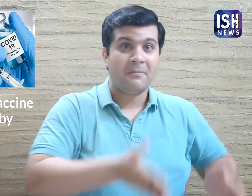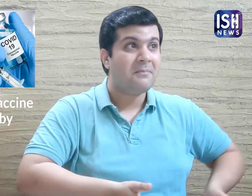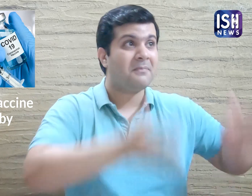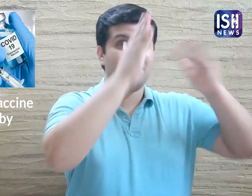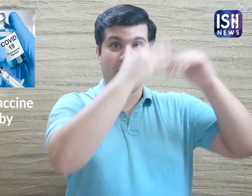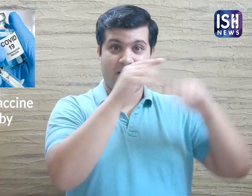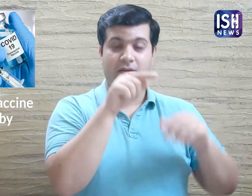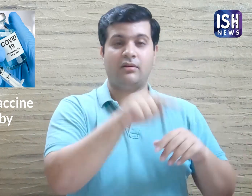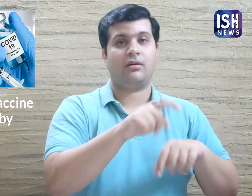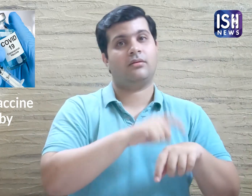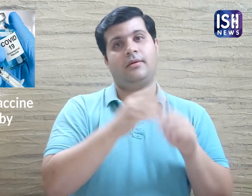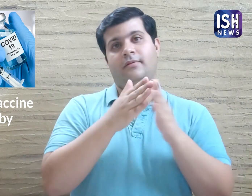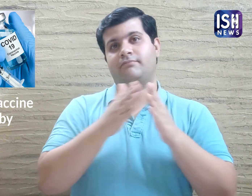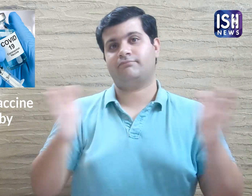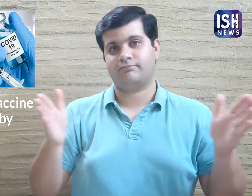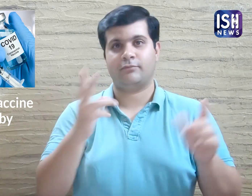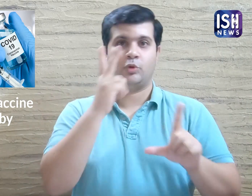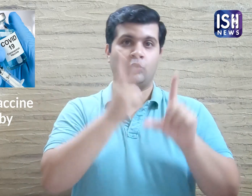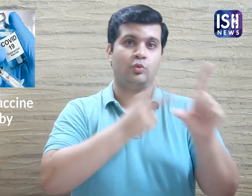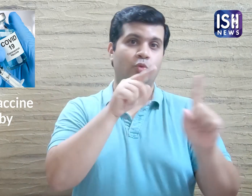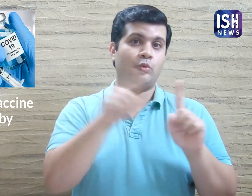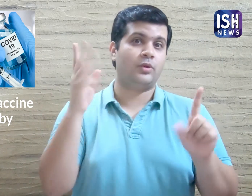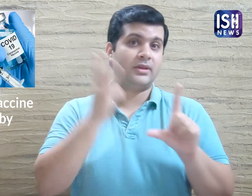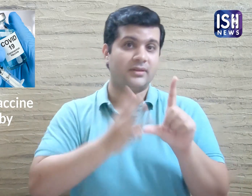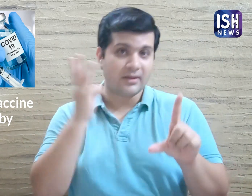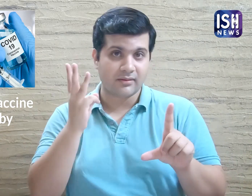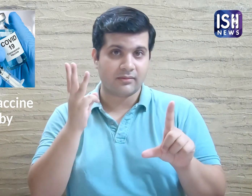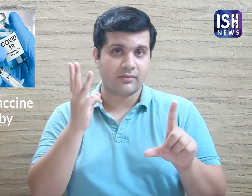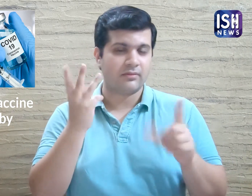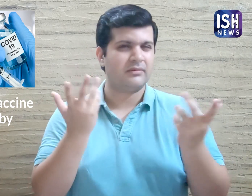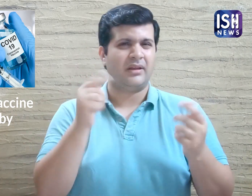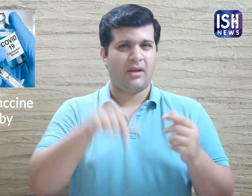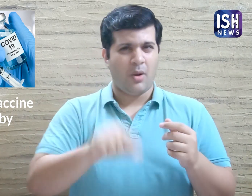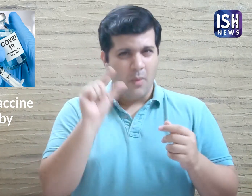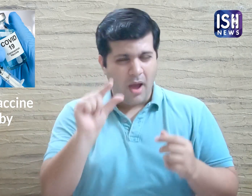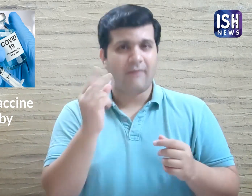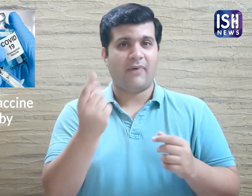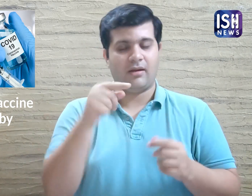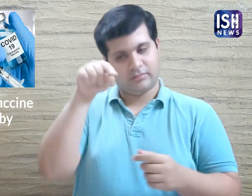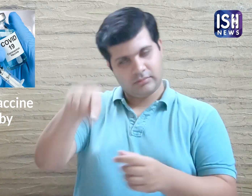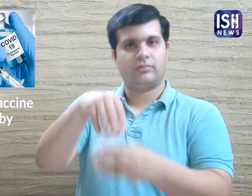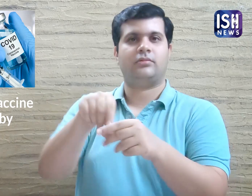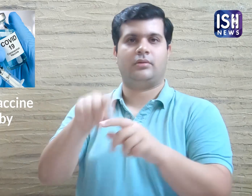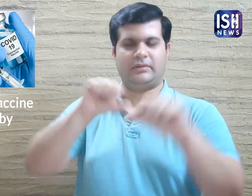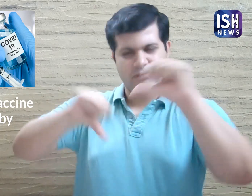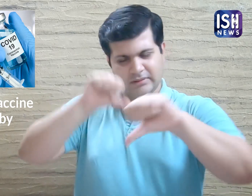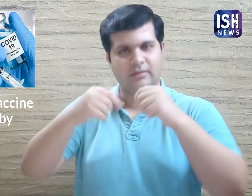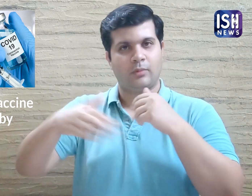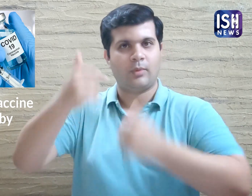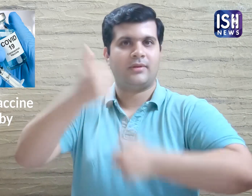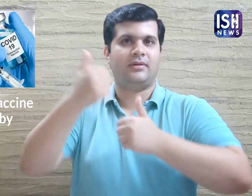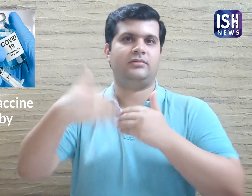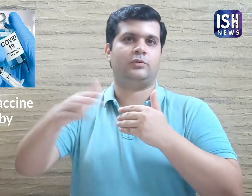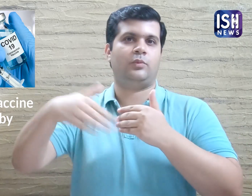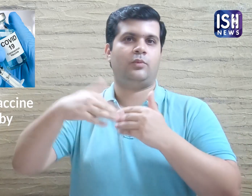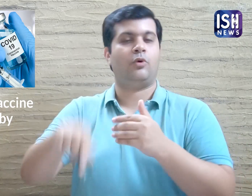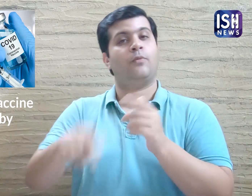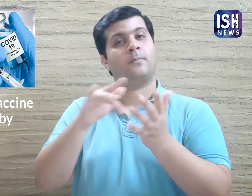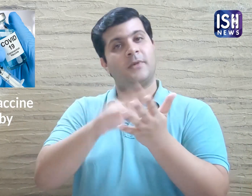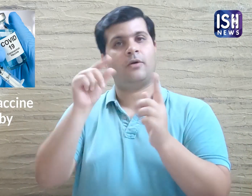However building such a facility would take 2-3 years. Due to the urgent need, vaccine will be researched at